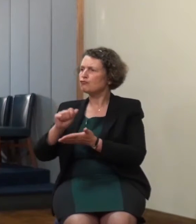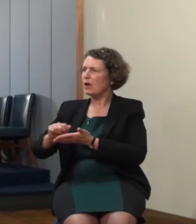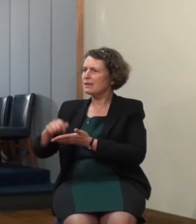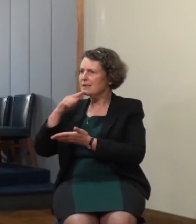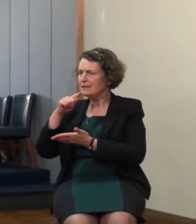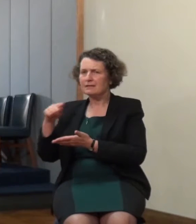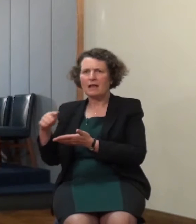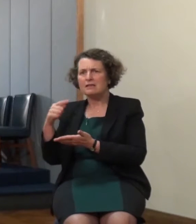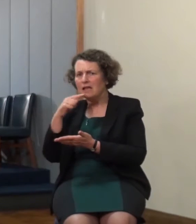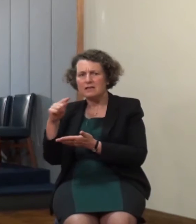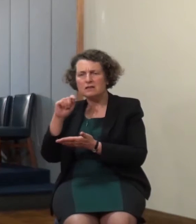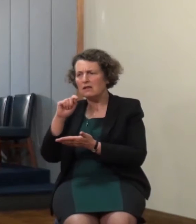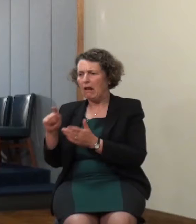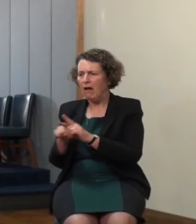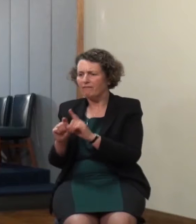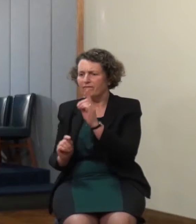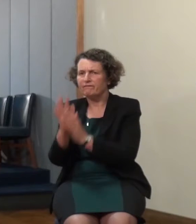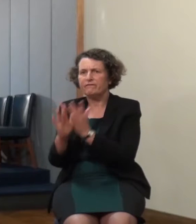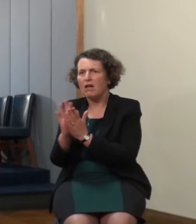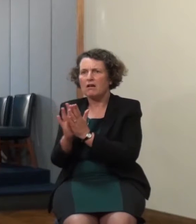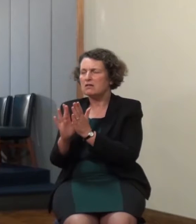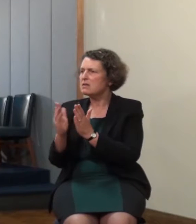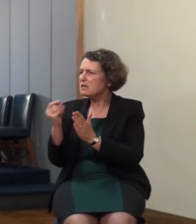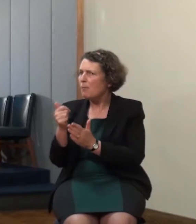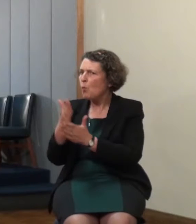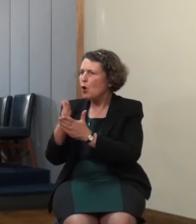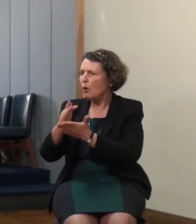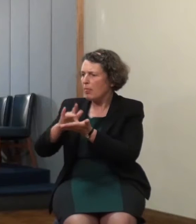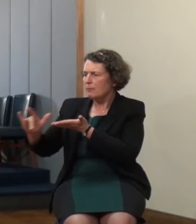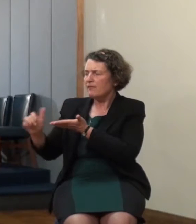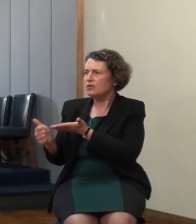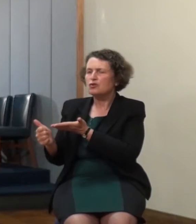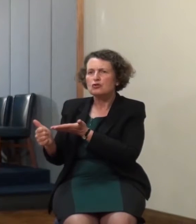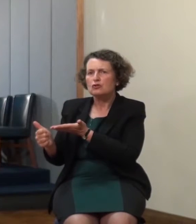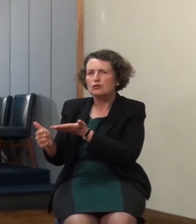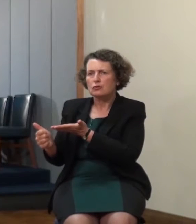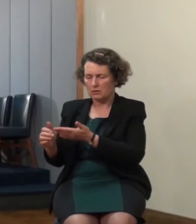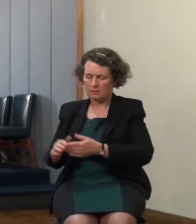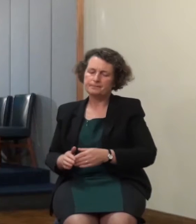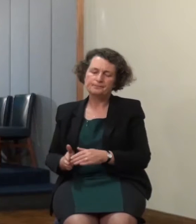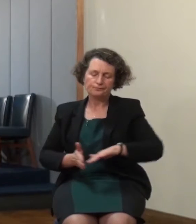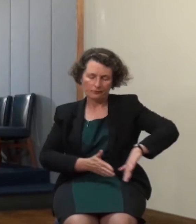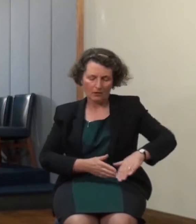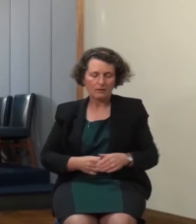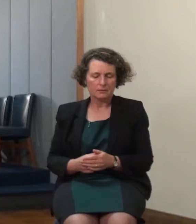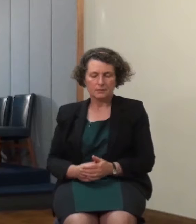friends the passage the parables here begin with the defence of the faith and